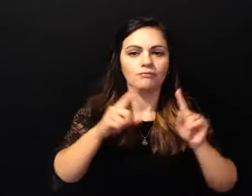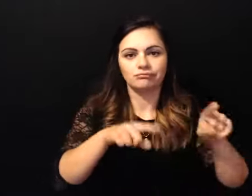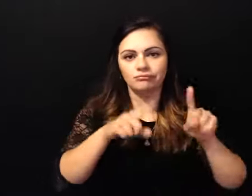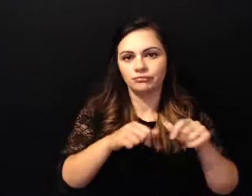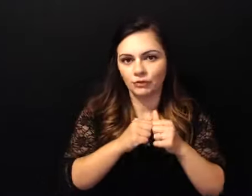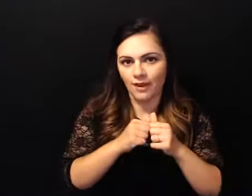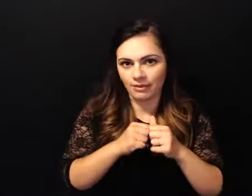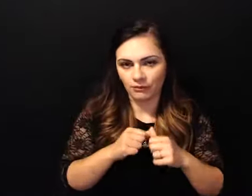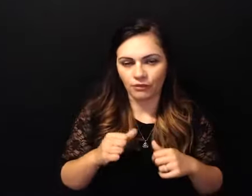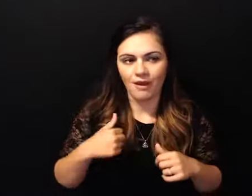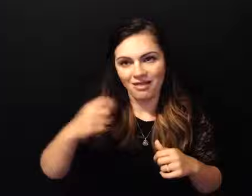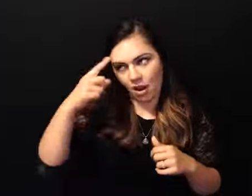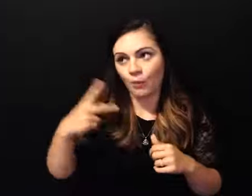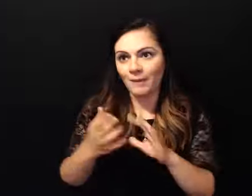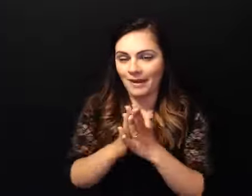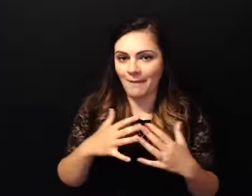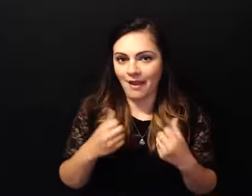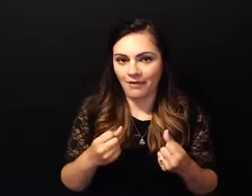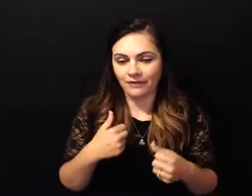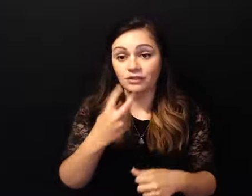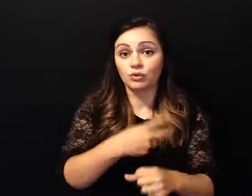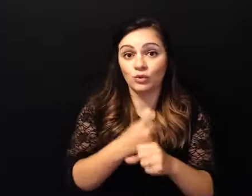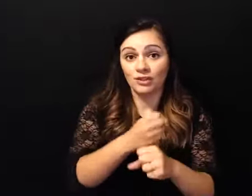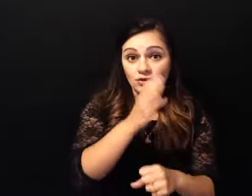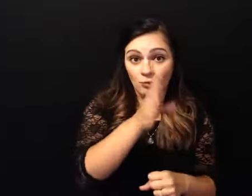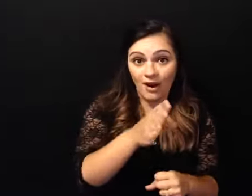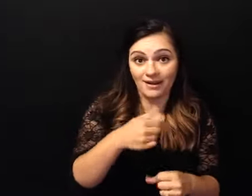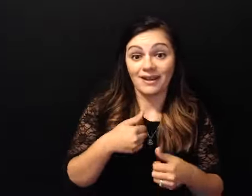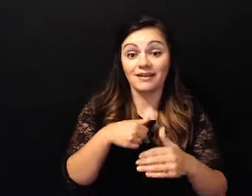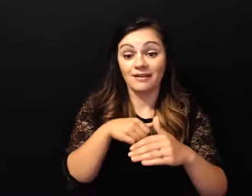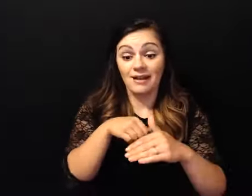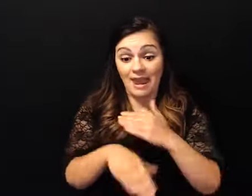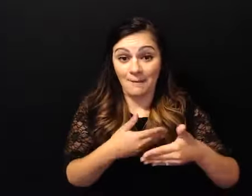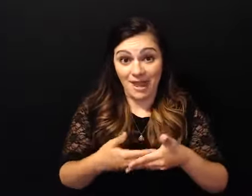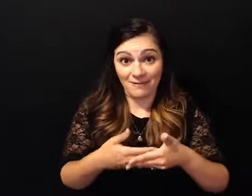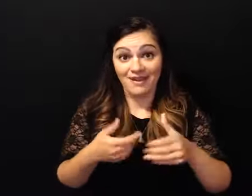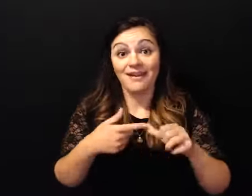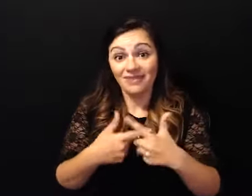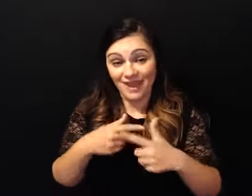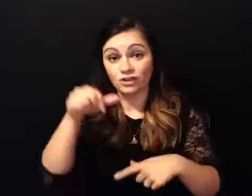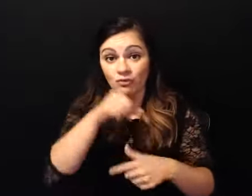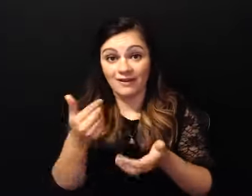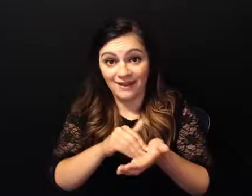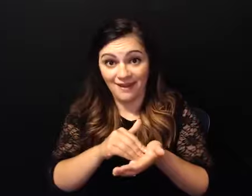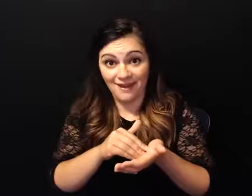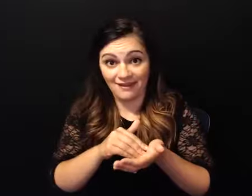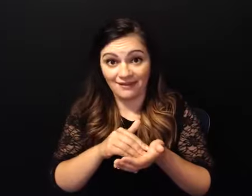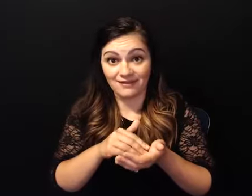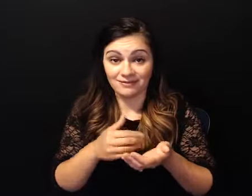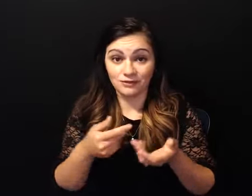two years of sobriety had a baby drink had two years of sobriety had a baby drink uh that second baby i my husband was having an affair